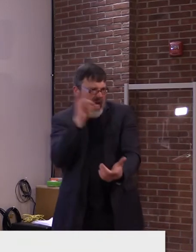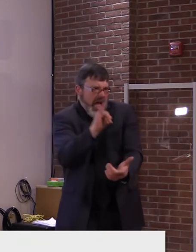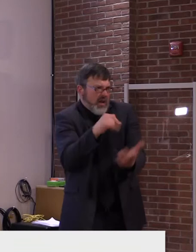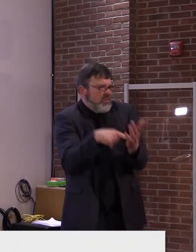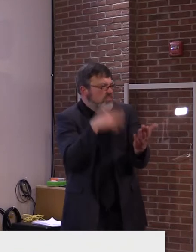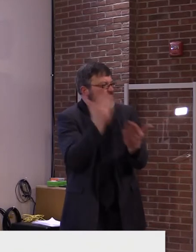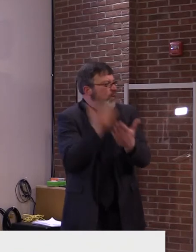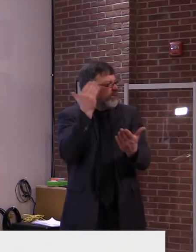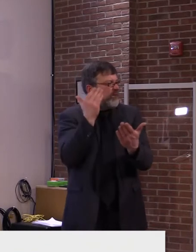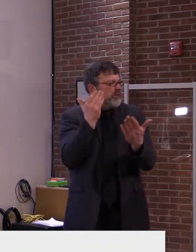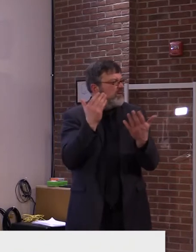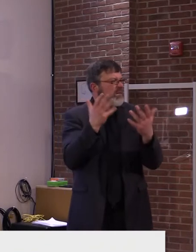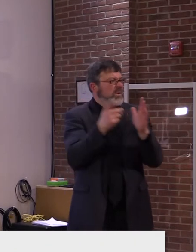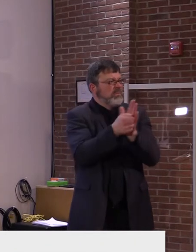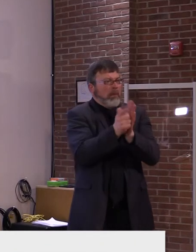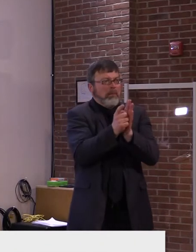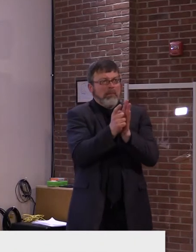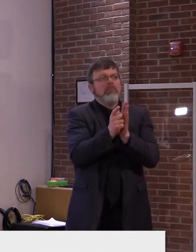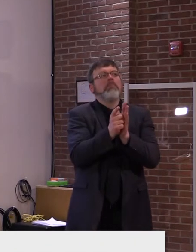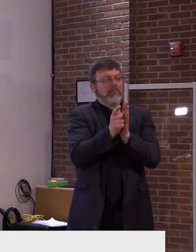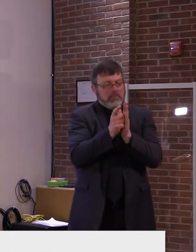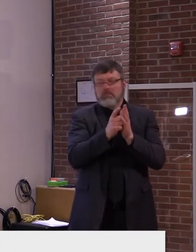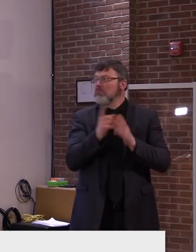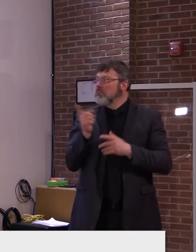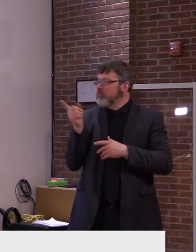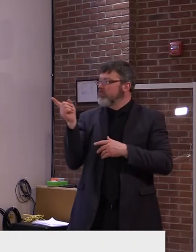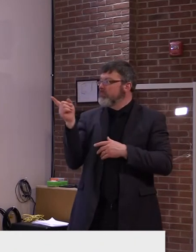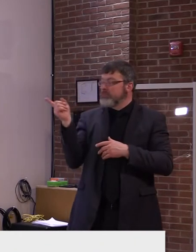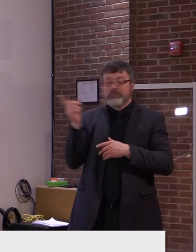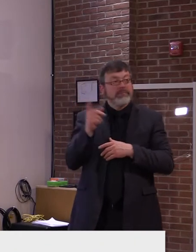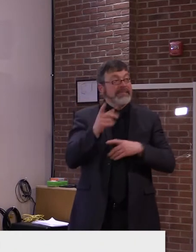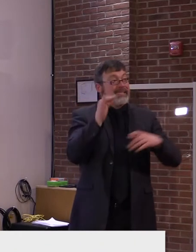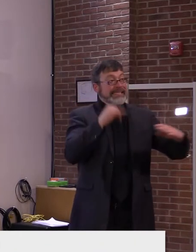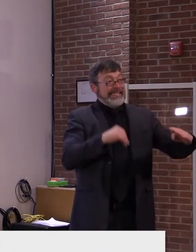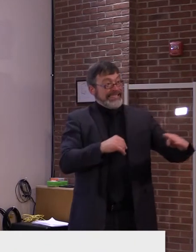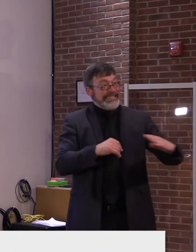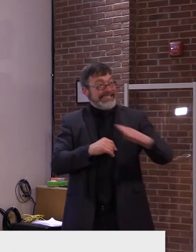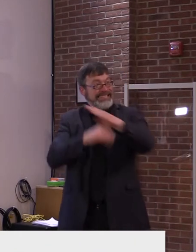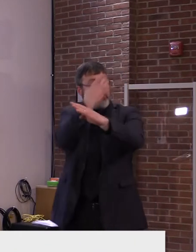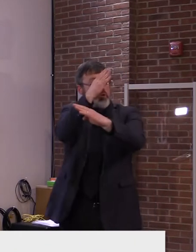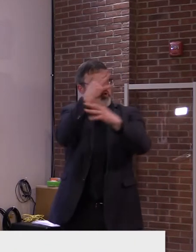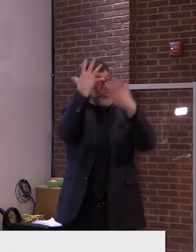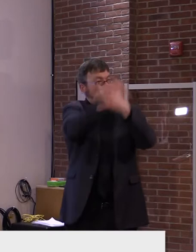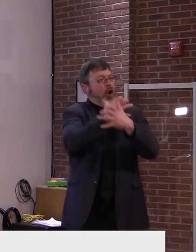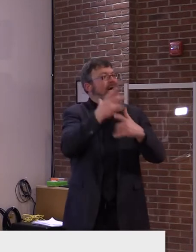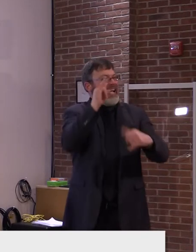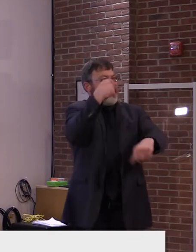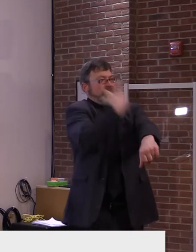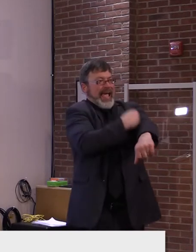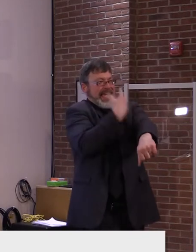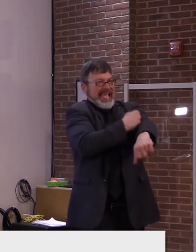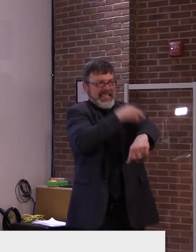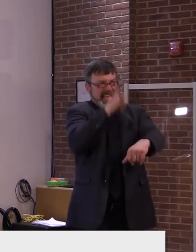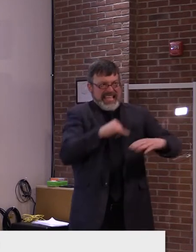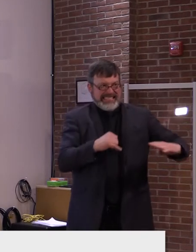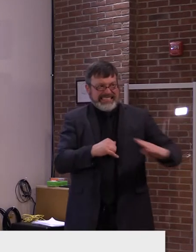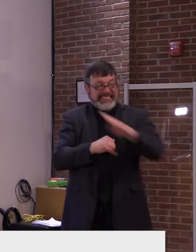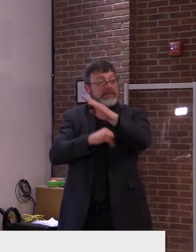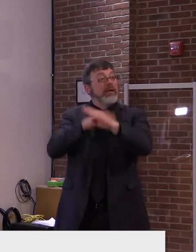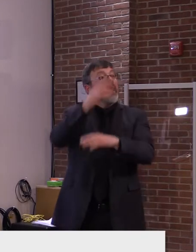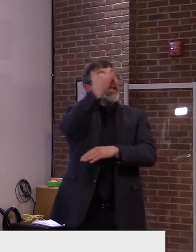Note, uh, here in terms of new cases and new vaccinations, the rolling seven days average,